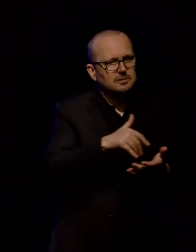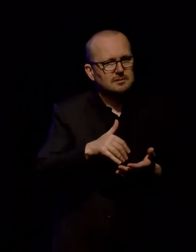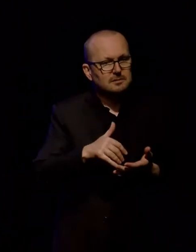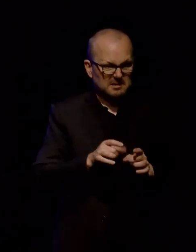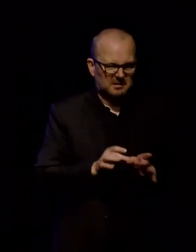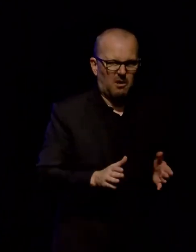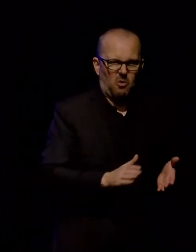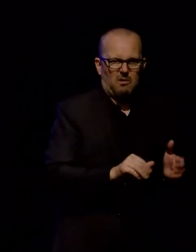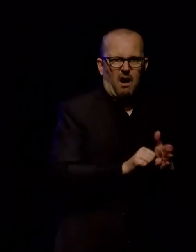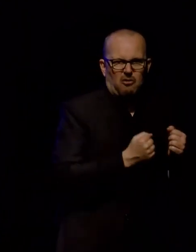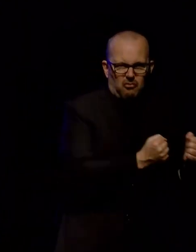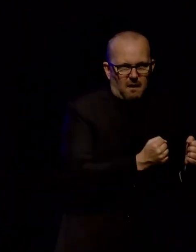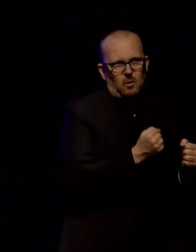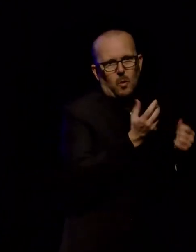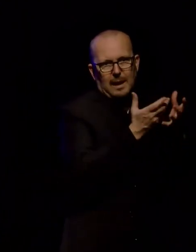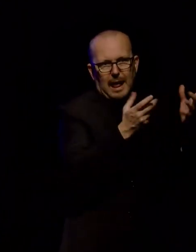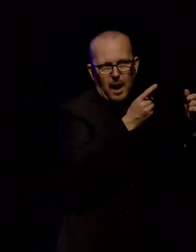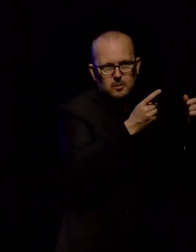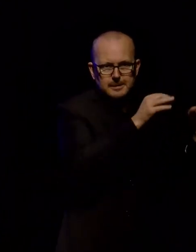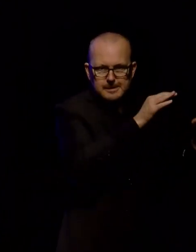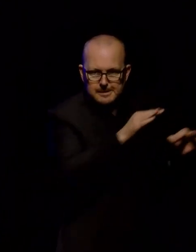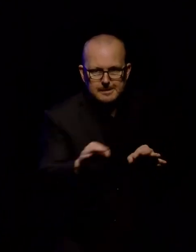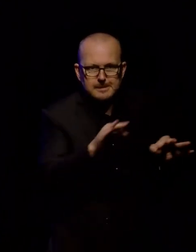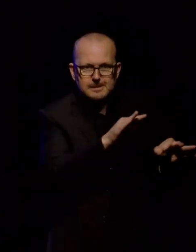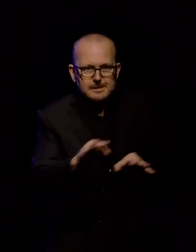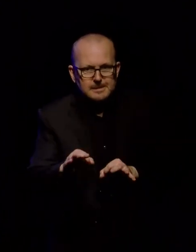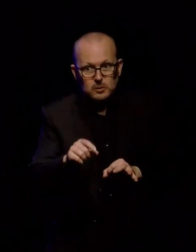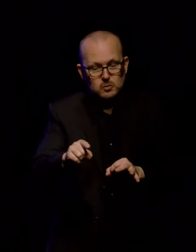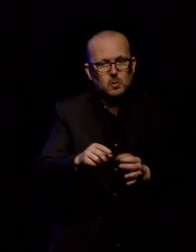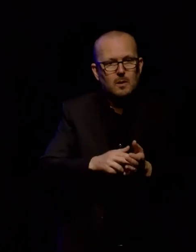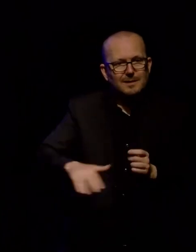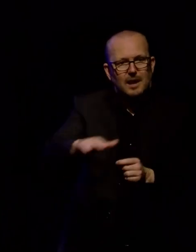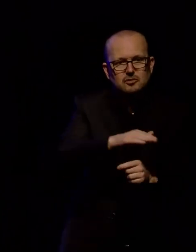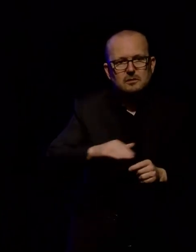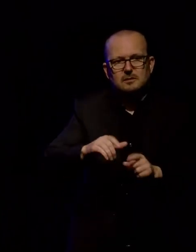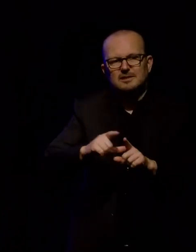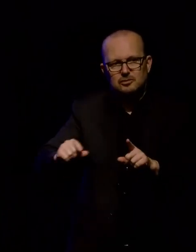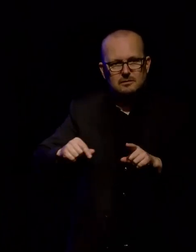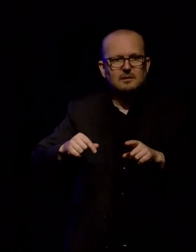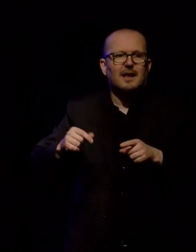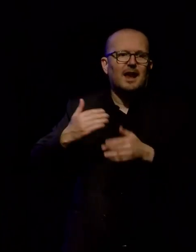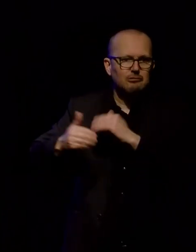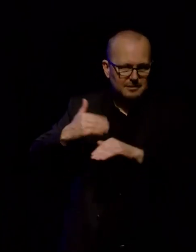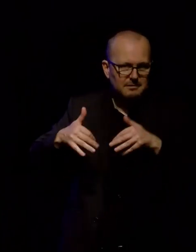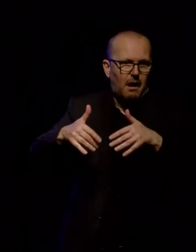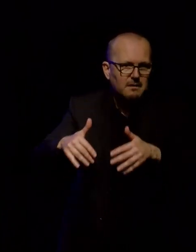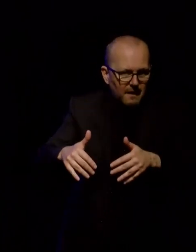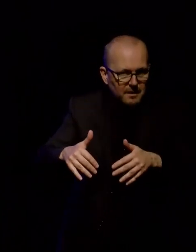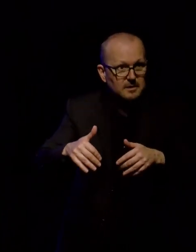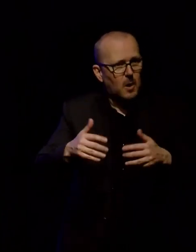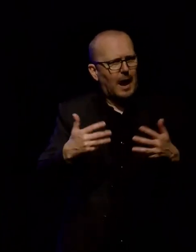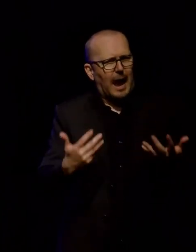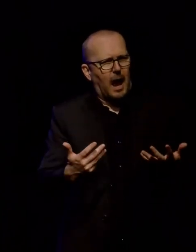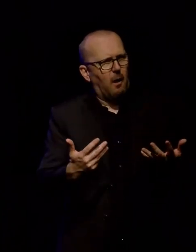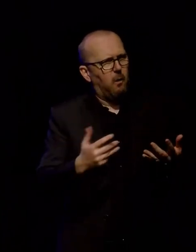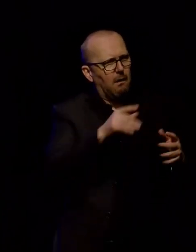drive or in the cloud, into the National Digital Heritage Archive. And today I'm going to talk to you about the transfer